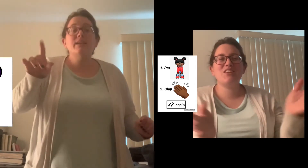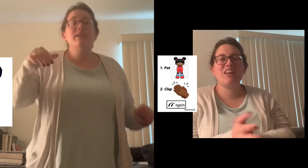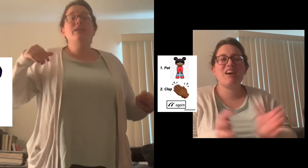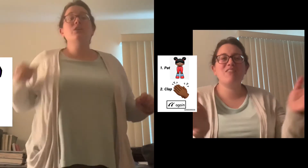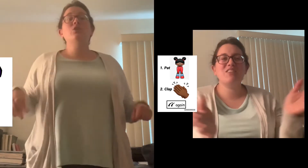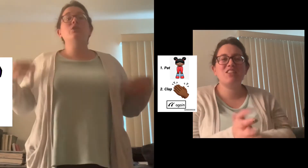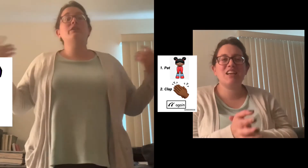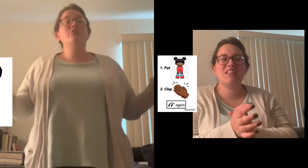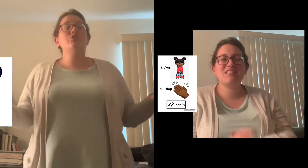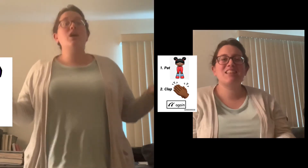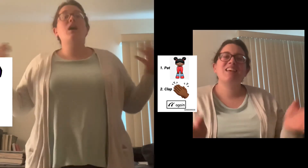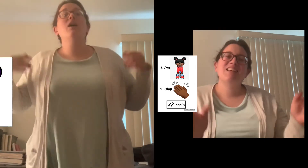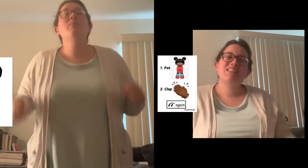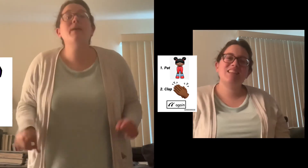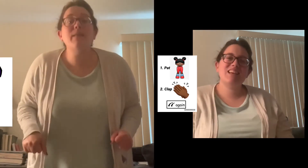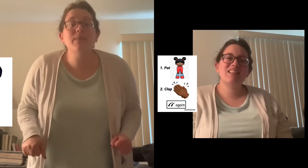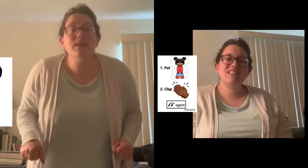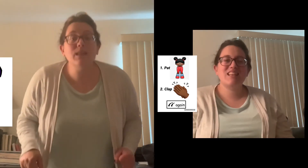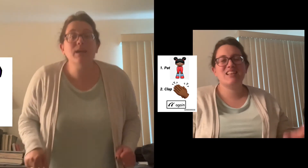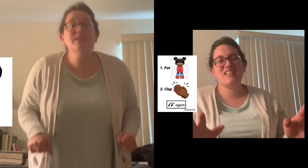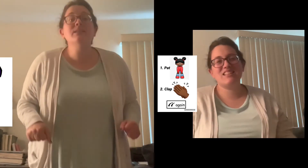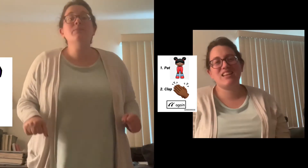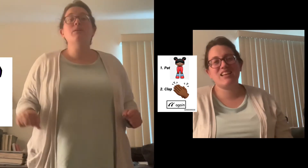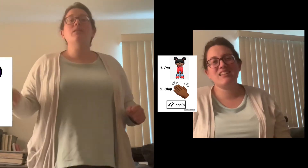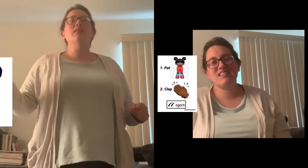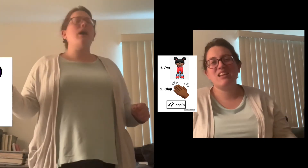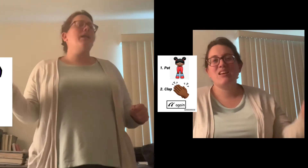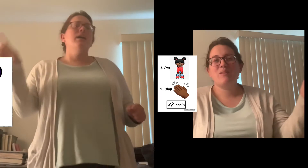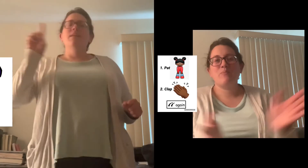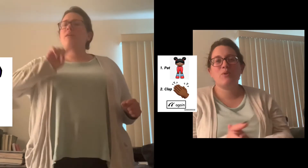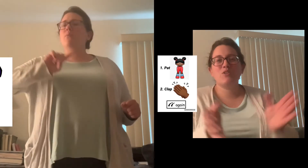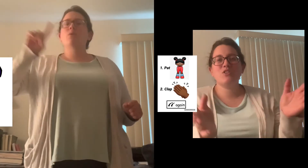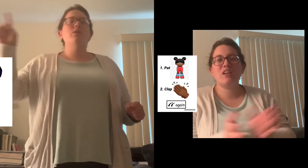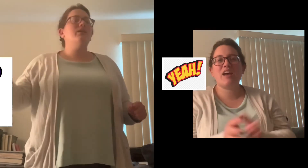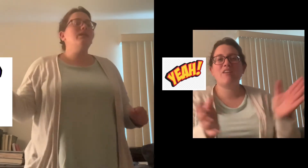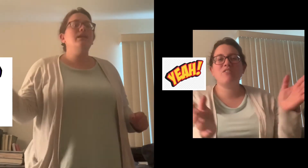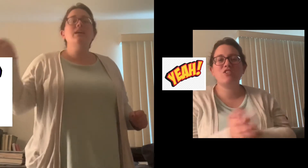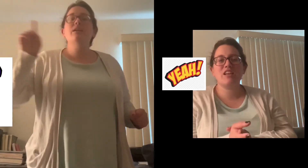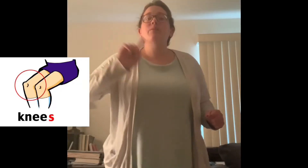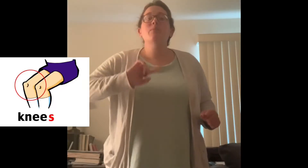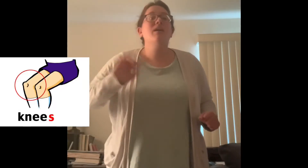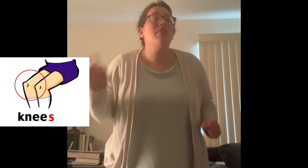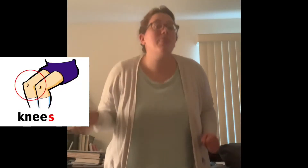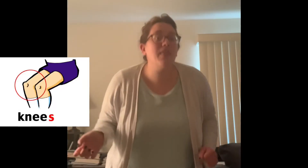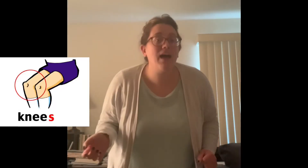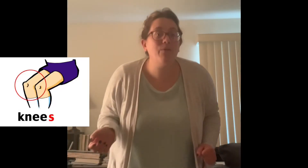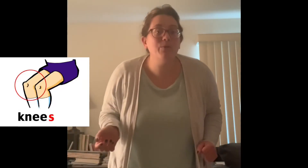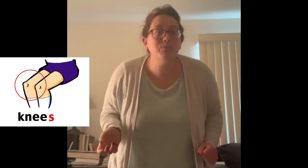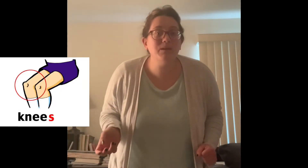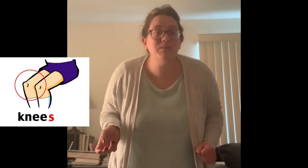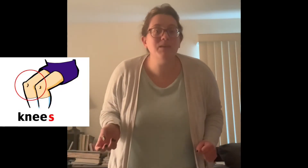a good job and they liked him a lot, they wouldn't eat him. That would be mean.